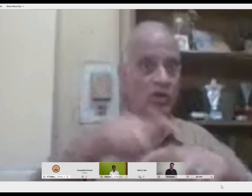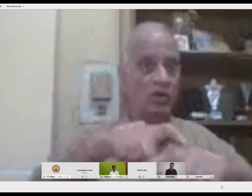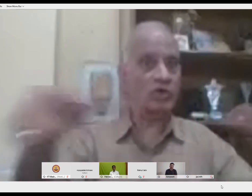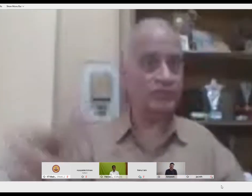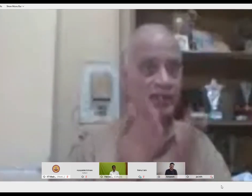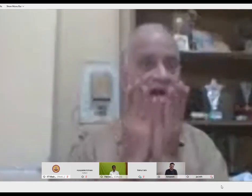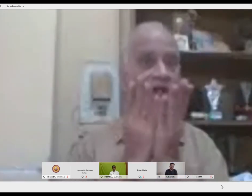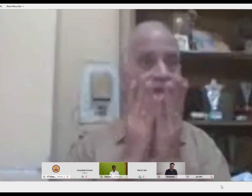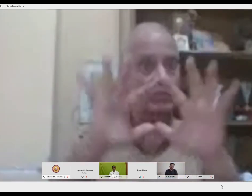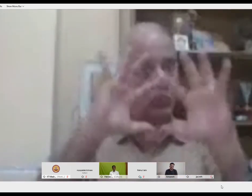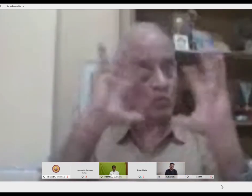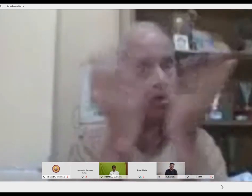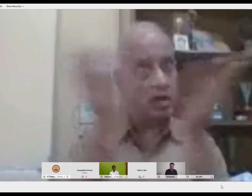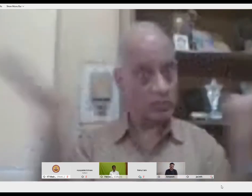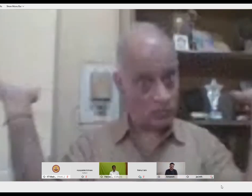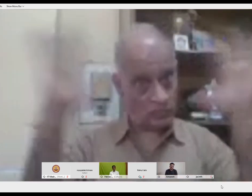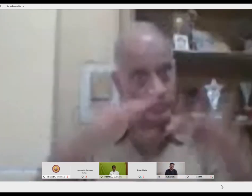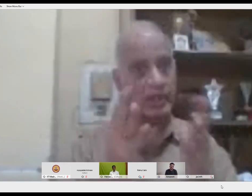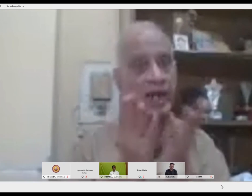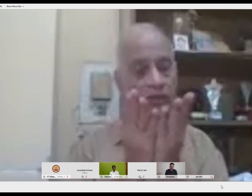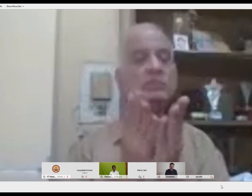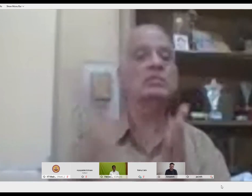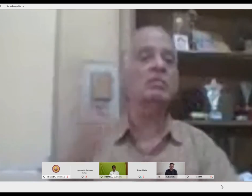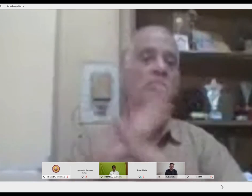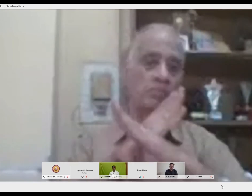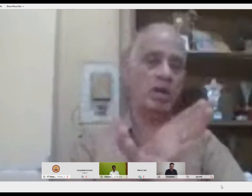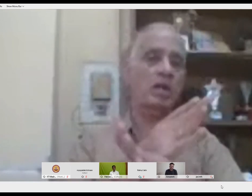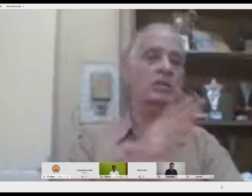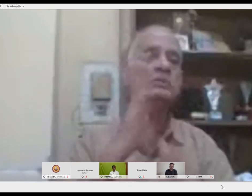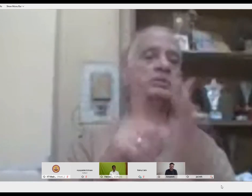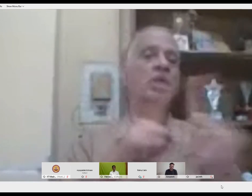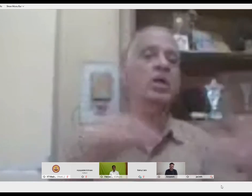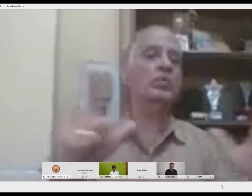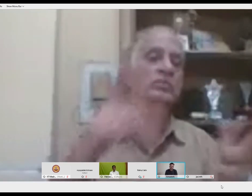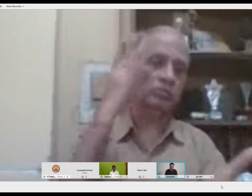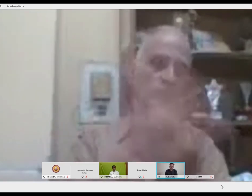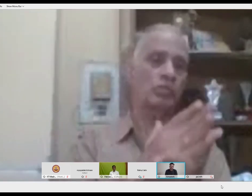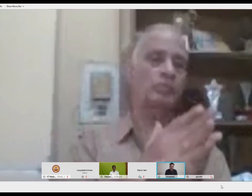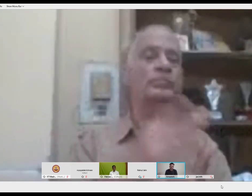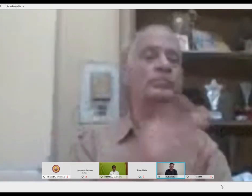The reason for that was because in the